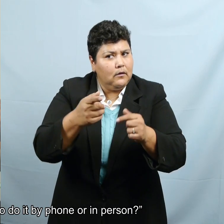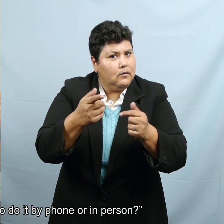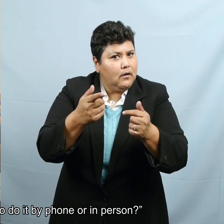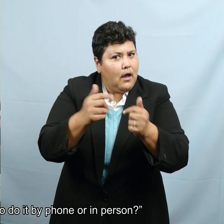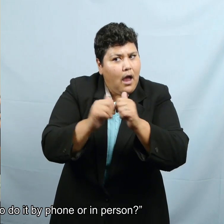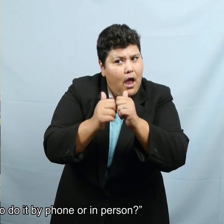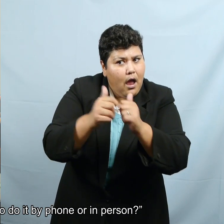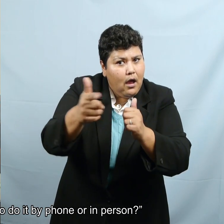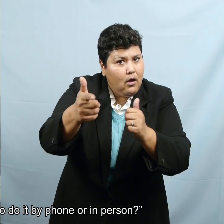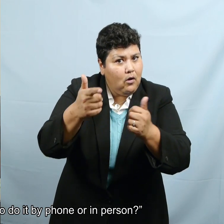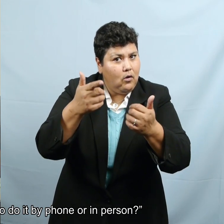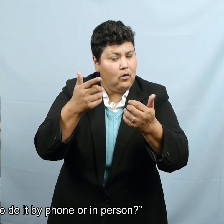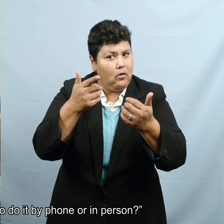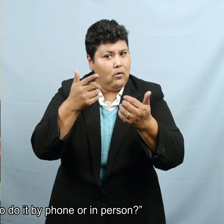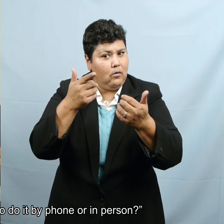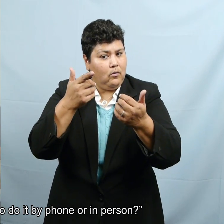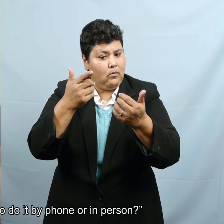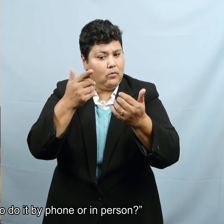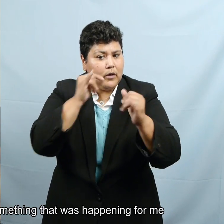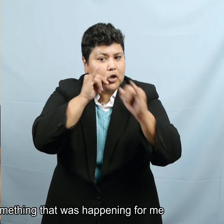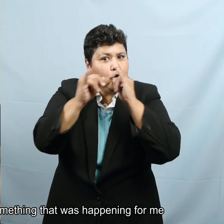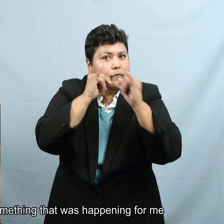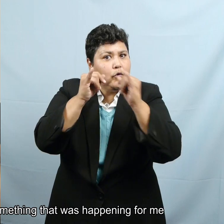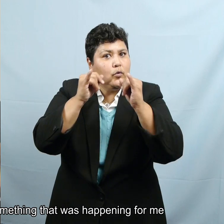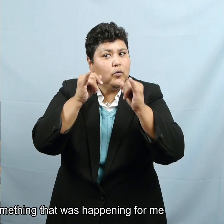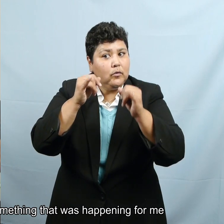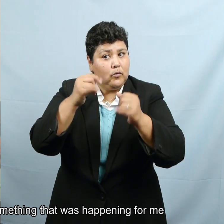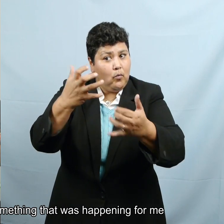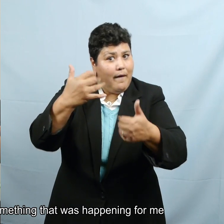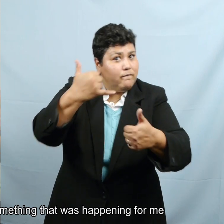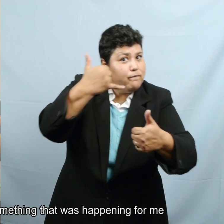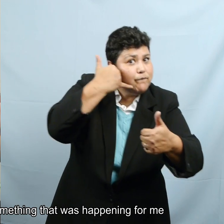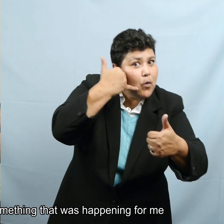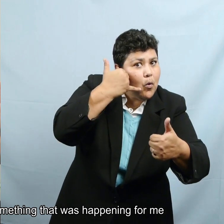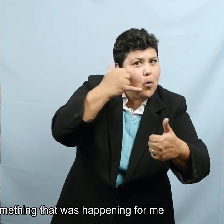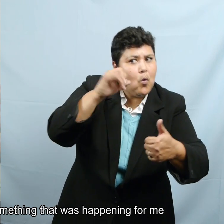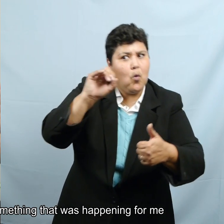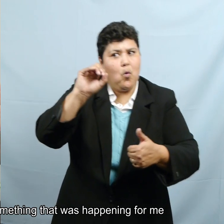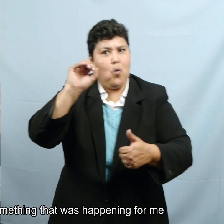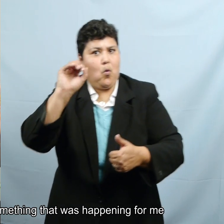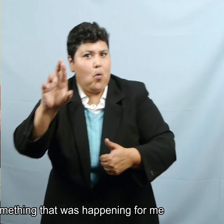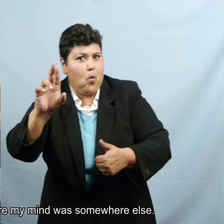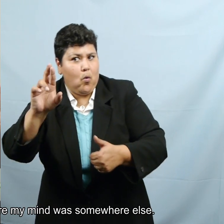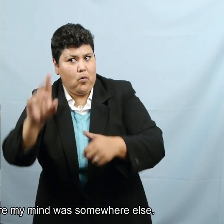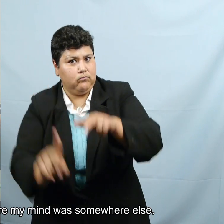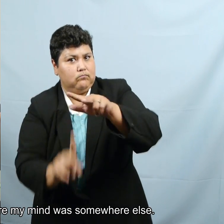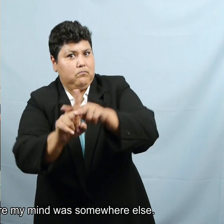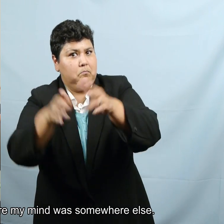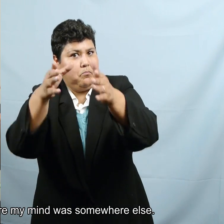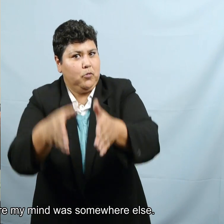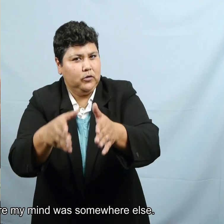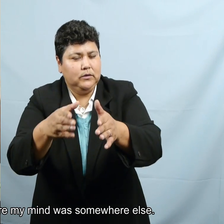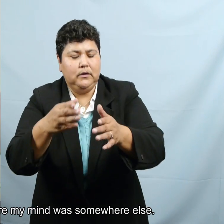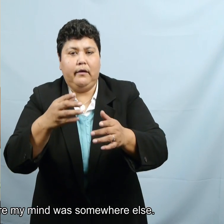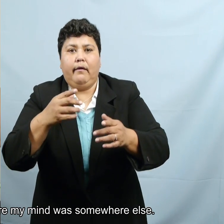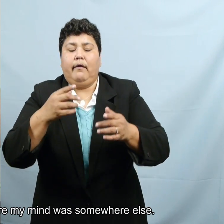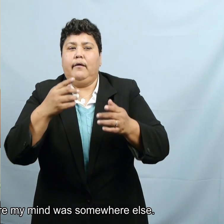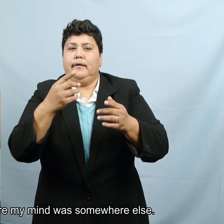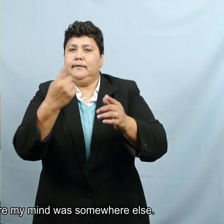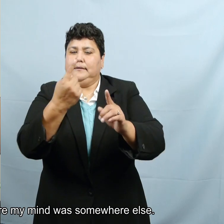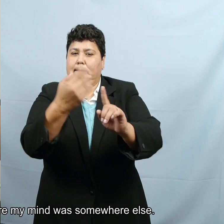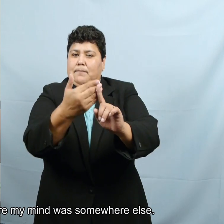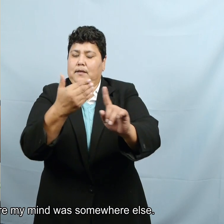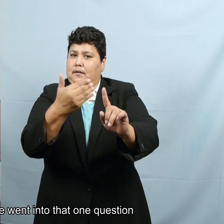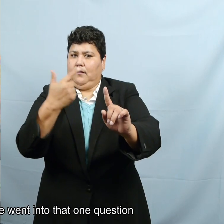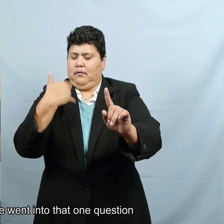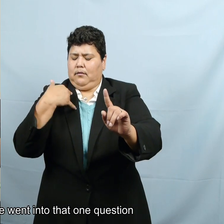interview? Do you want to do it by phone or in person? Well, there was something that was happening for me prior to that, where